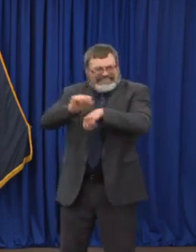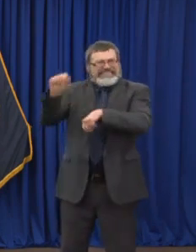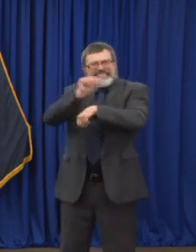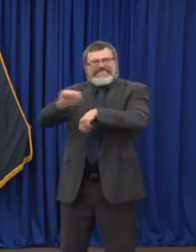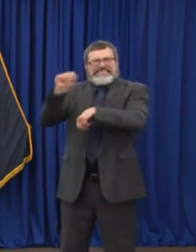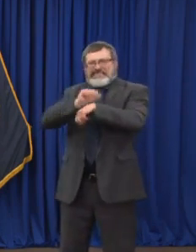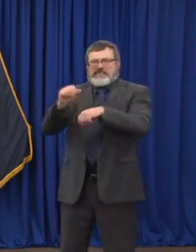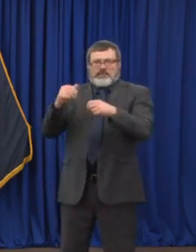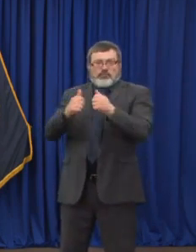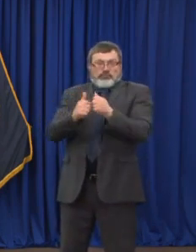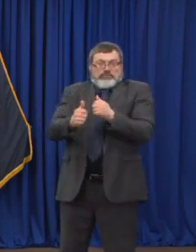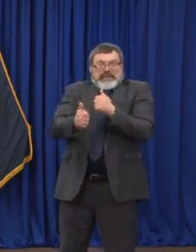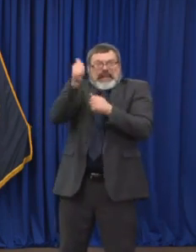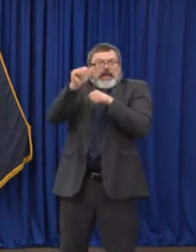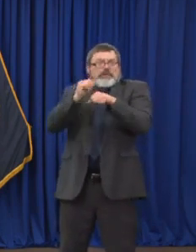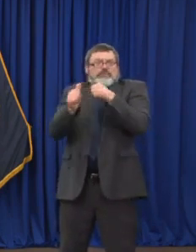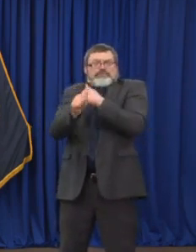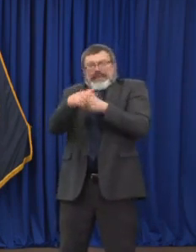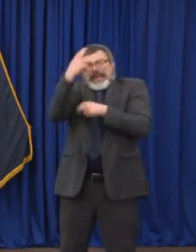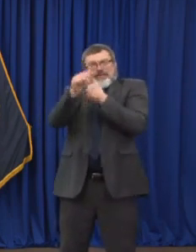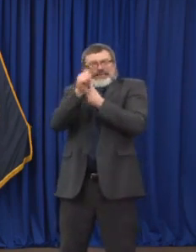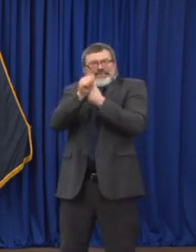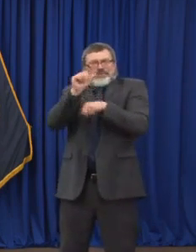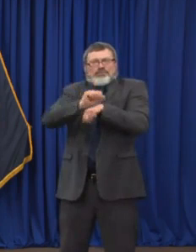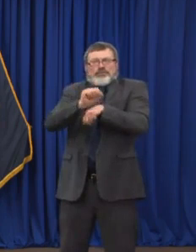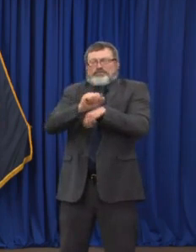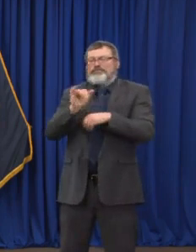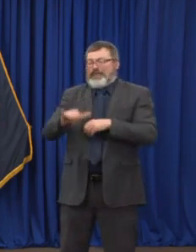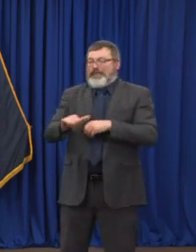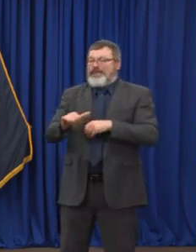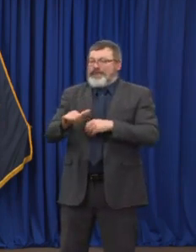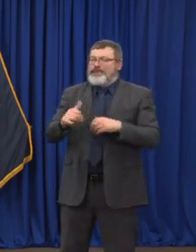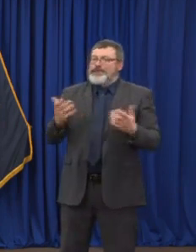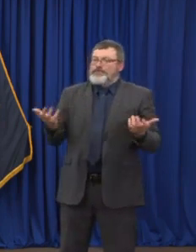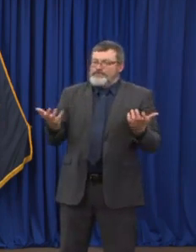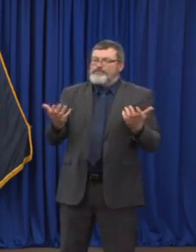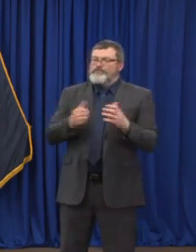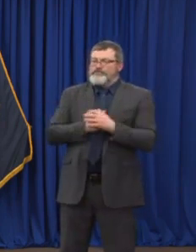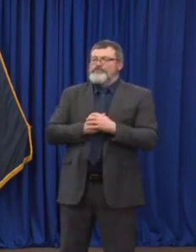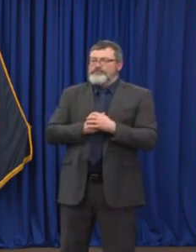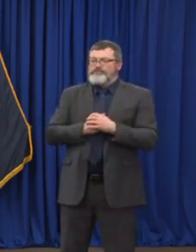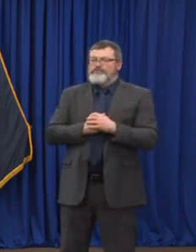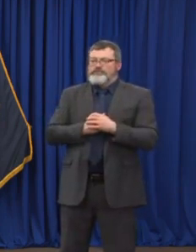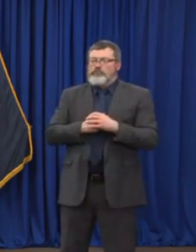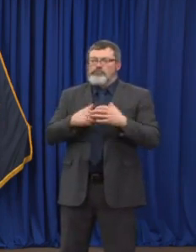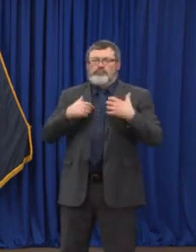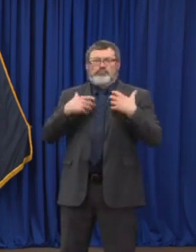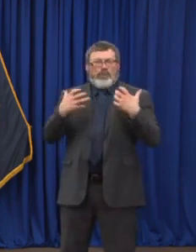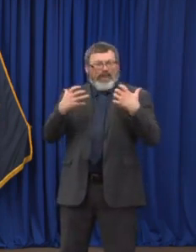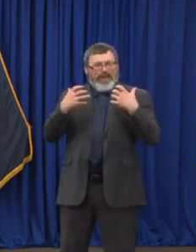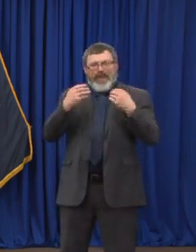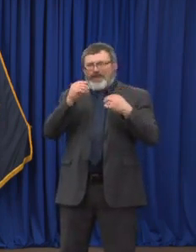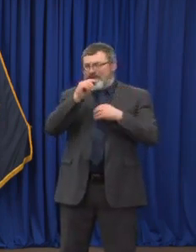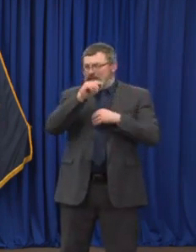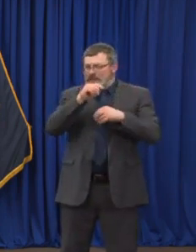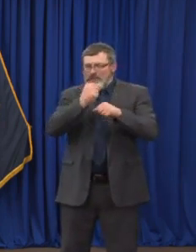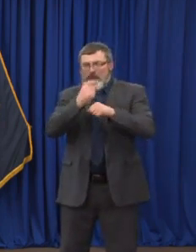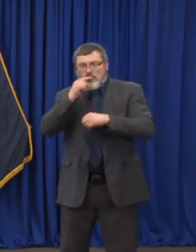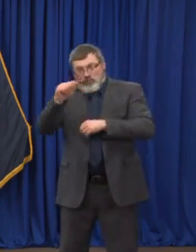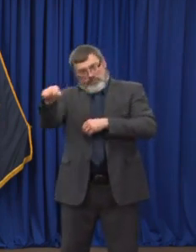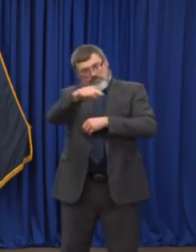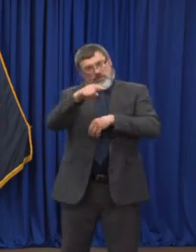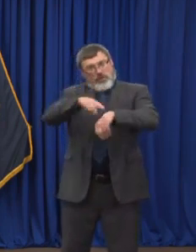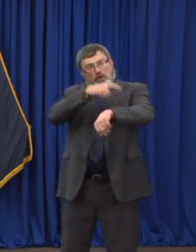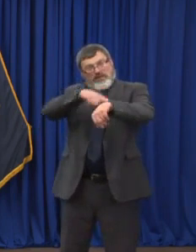long term care facilities specifically. Again, anything we can do to provide another tool and resource to our really what is we have has been